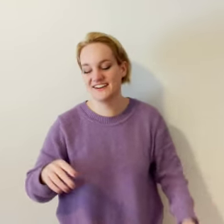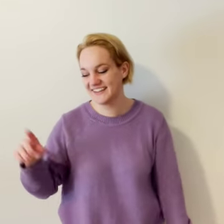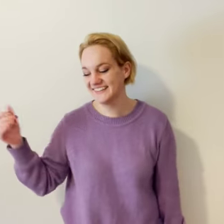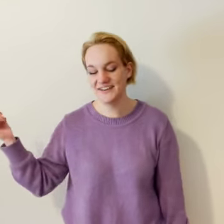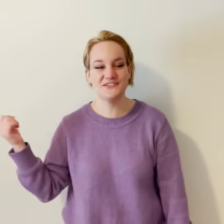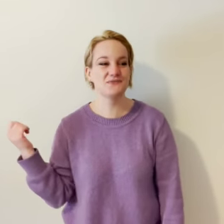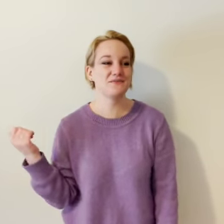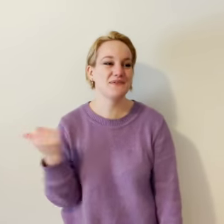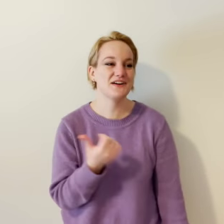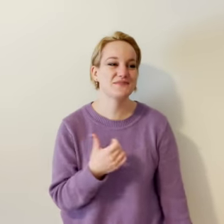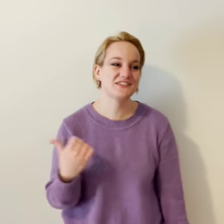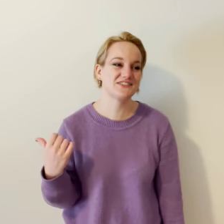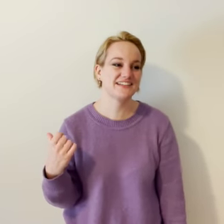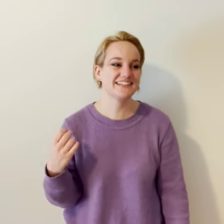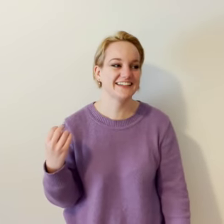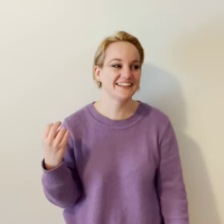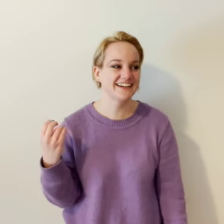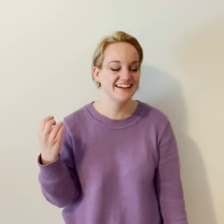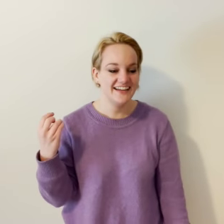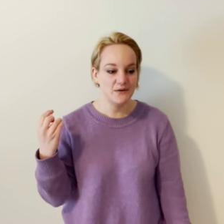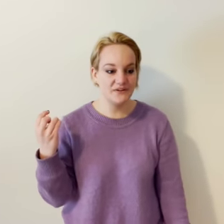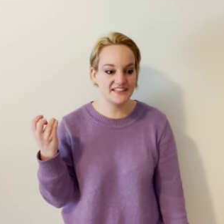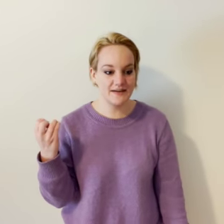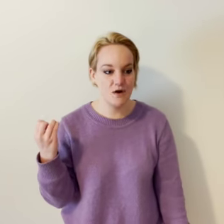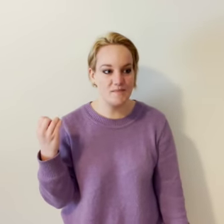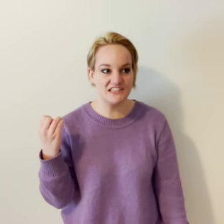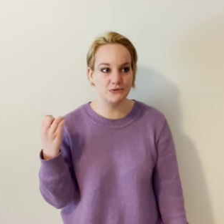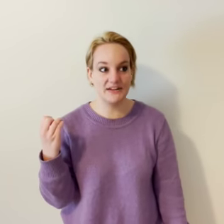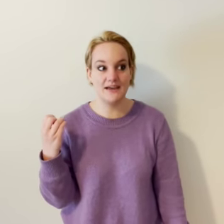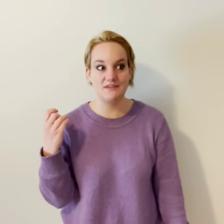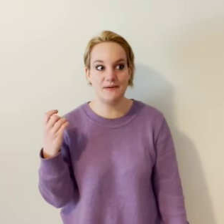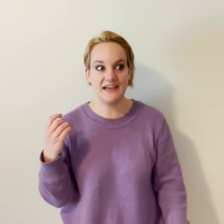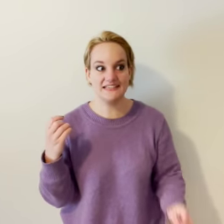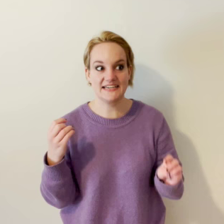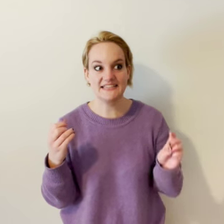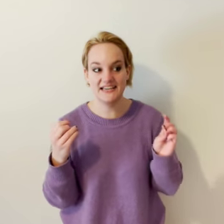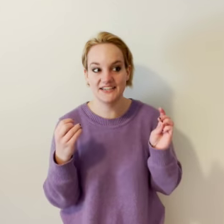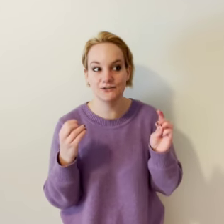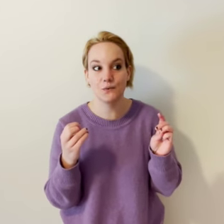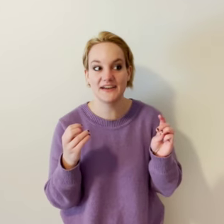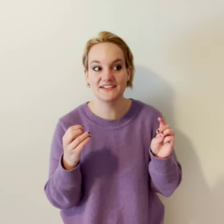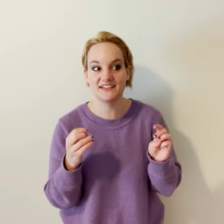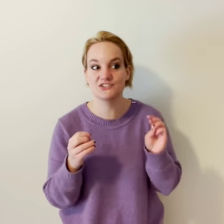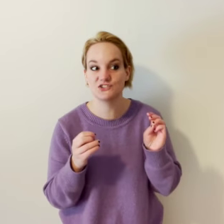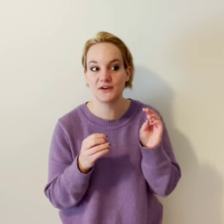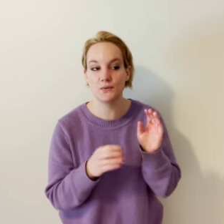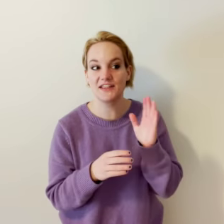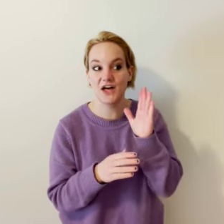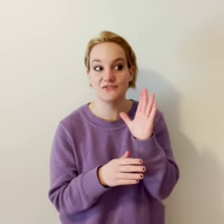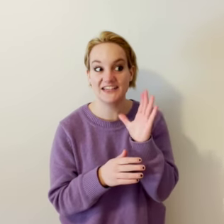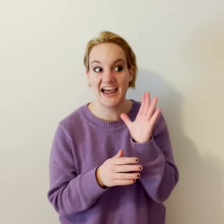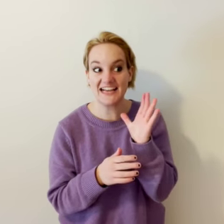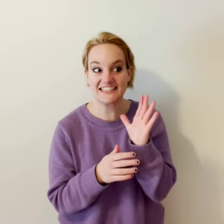and left sweet pyramus translated there when in that moment so it came to pass Titania waked and straightaway loved an ass.